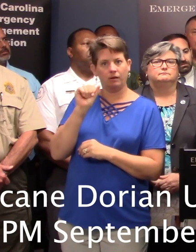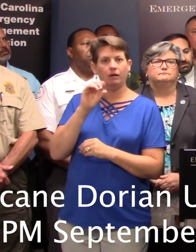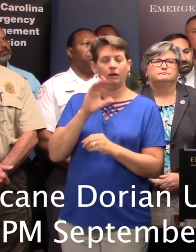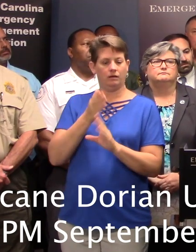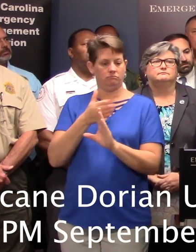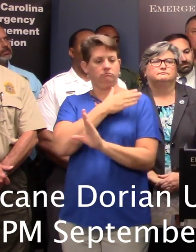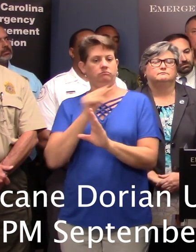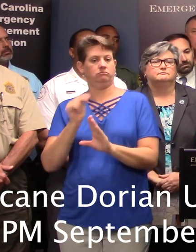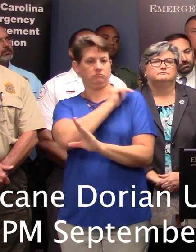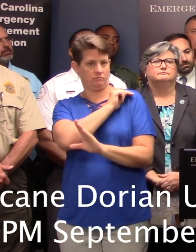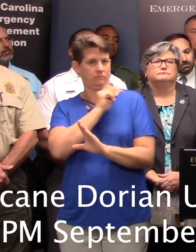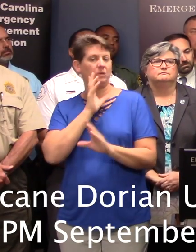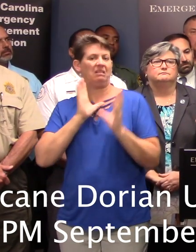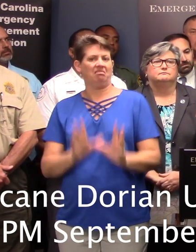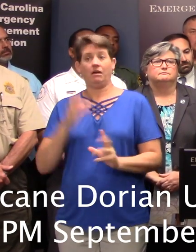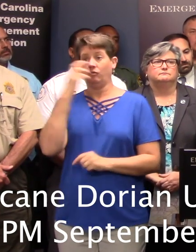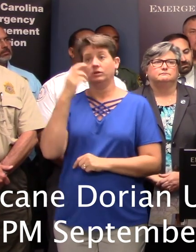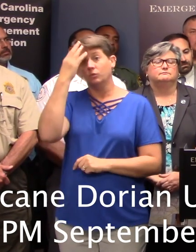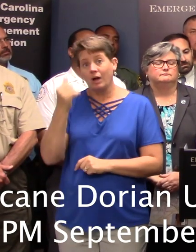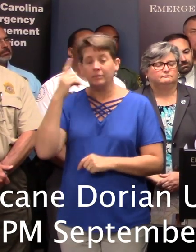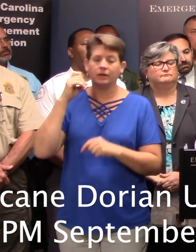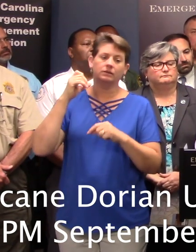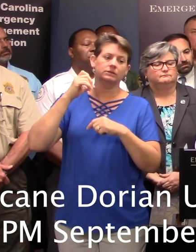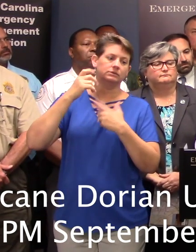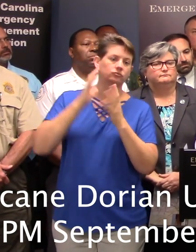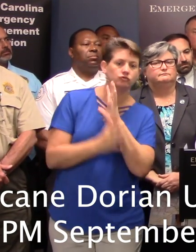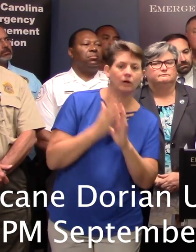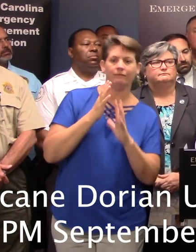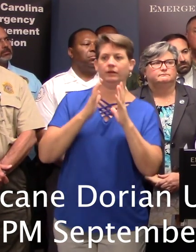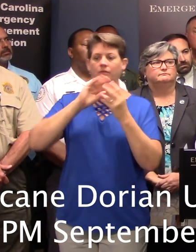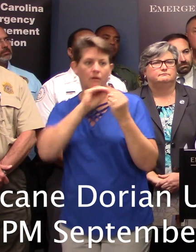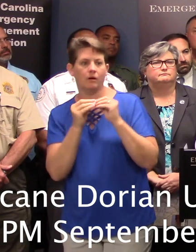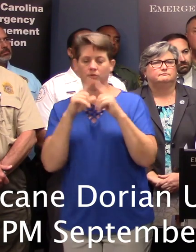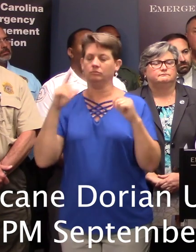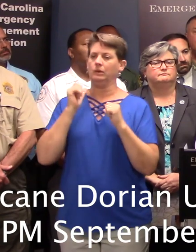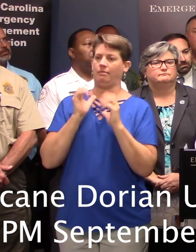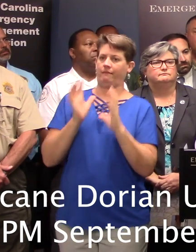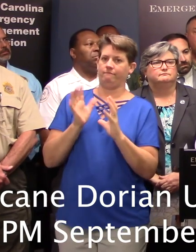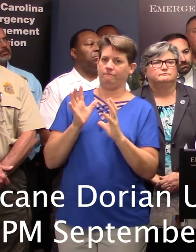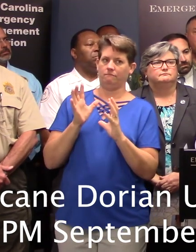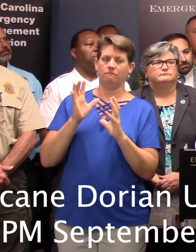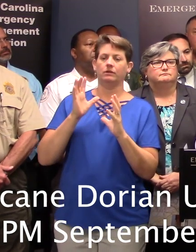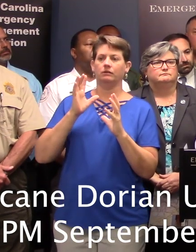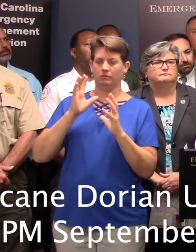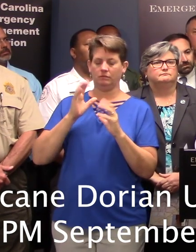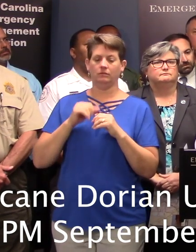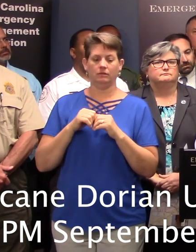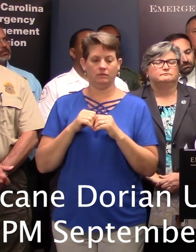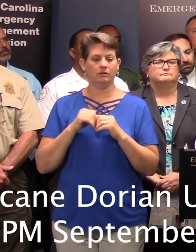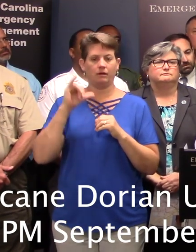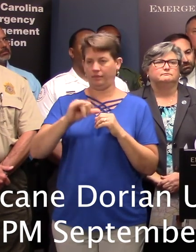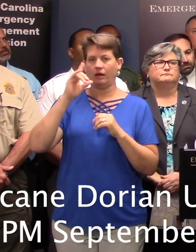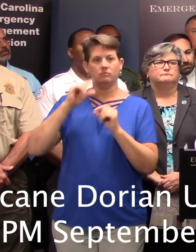decided to keep that open based on conditions and based on the high traffic flow. We decided earlier today to